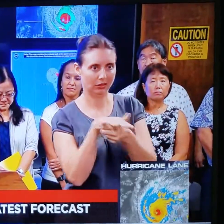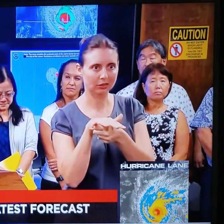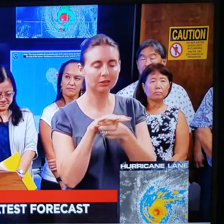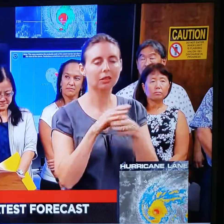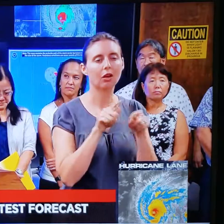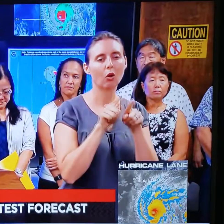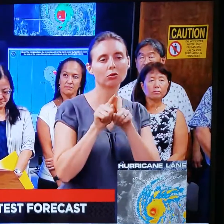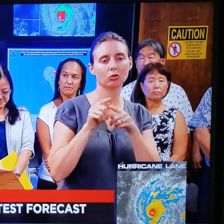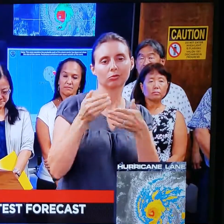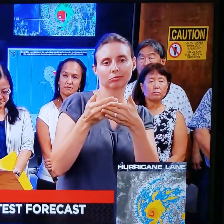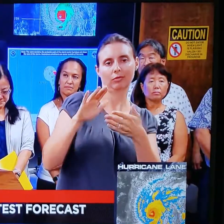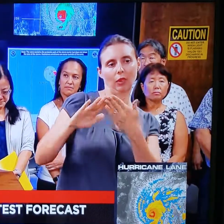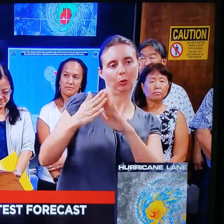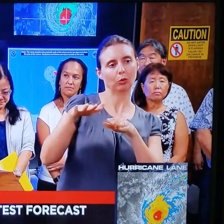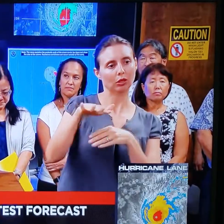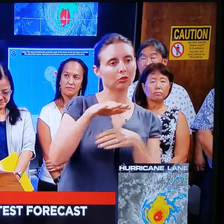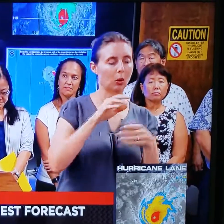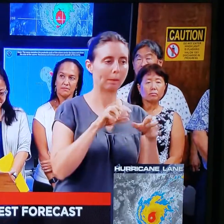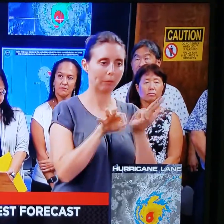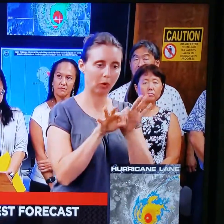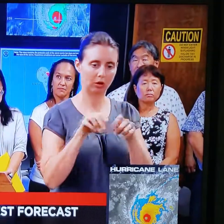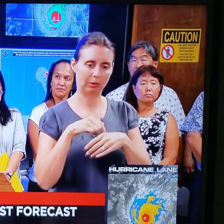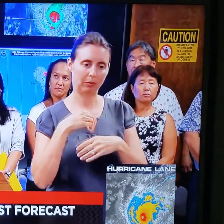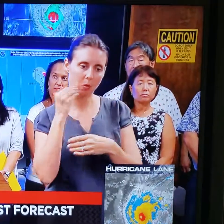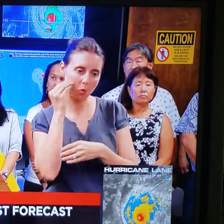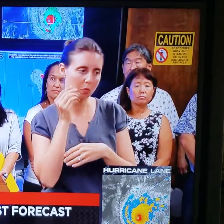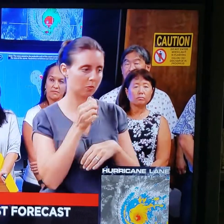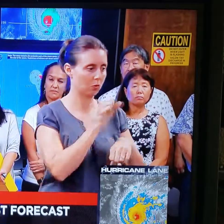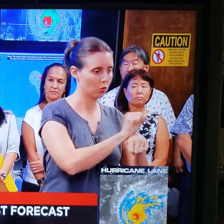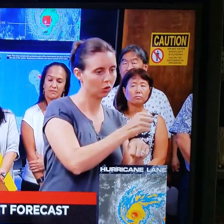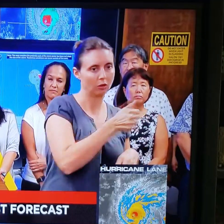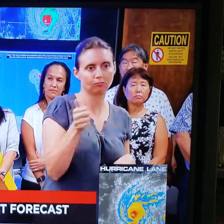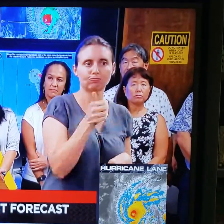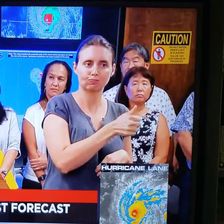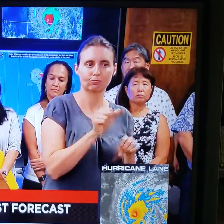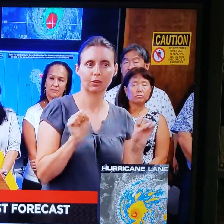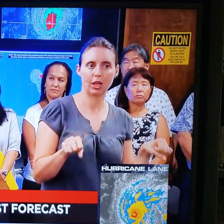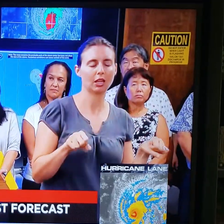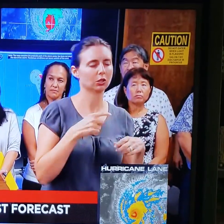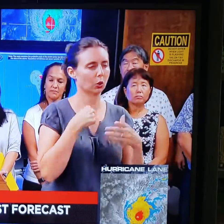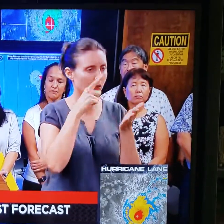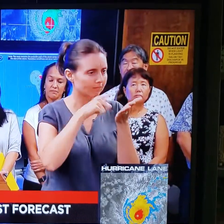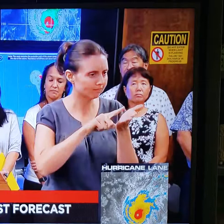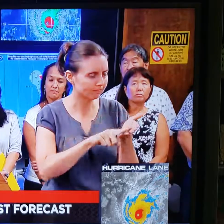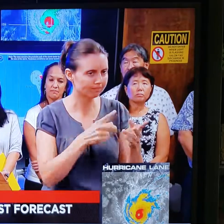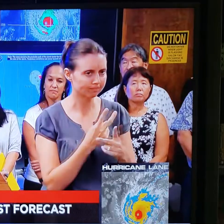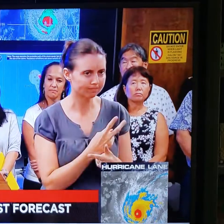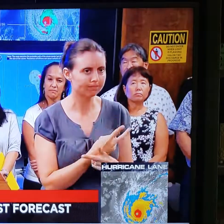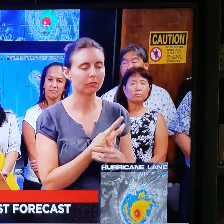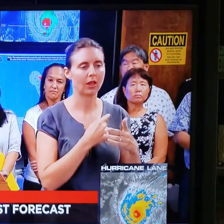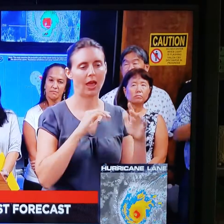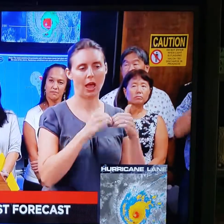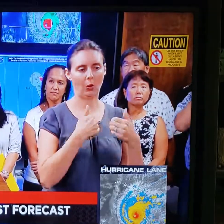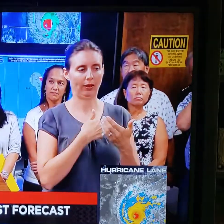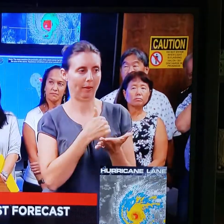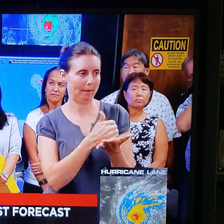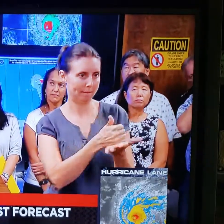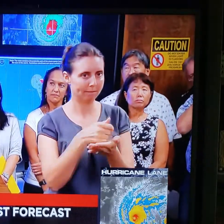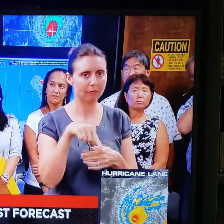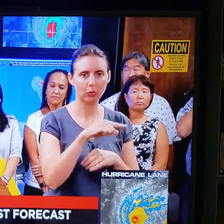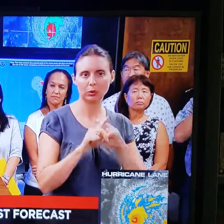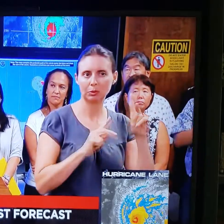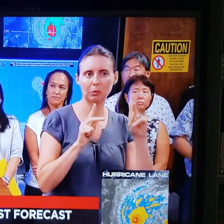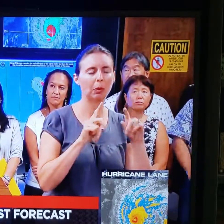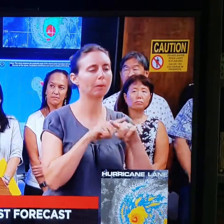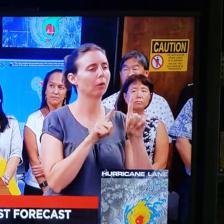certain parts of our community to get people to and from work. We're looking at that. We're working on it. We want to try to see where we can accommodate, but we